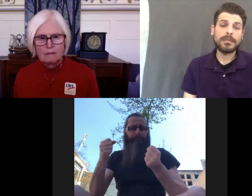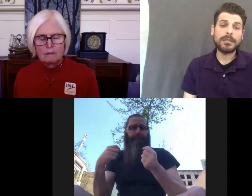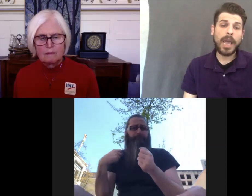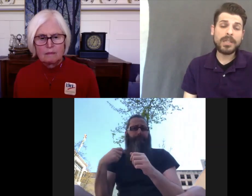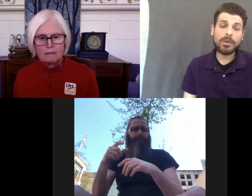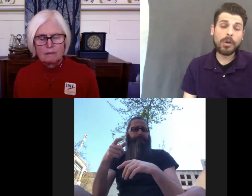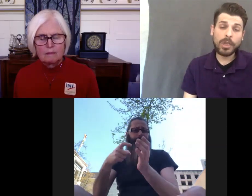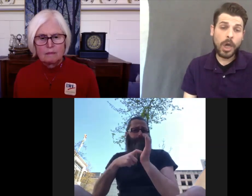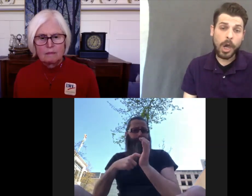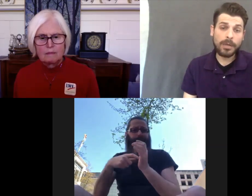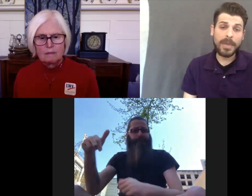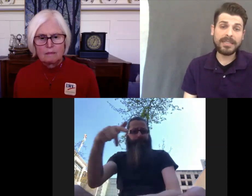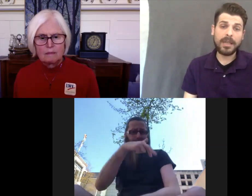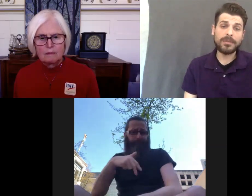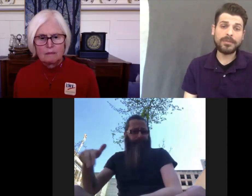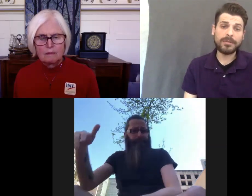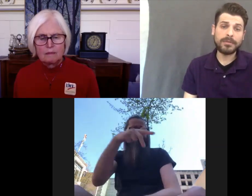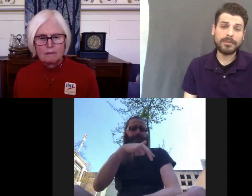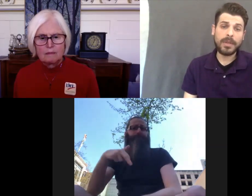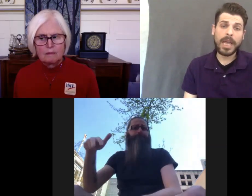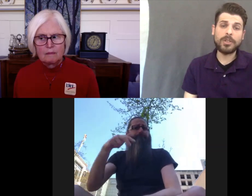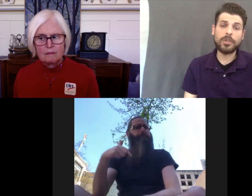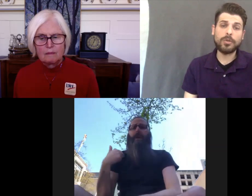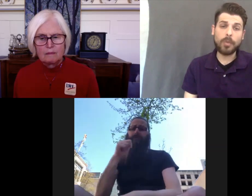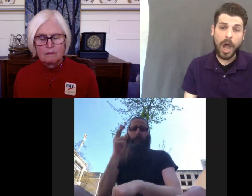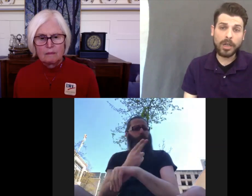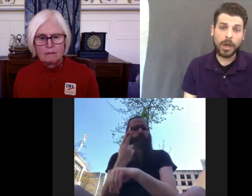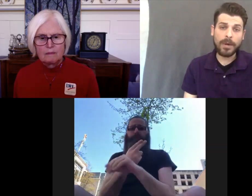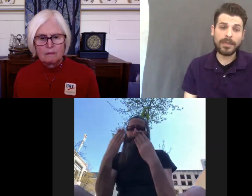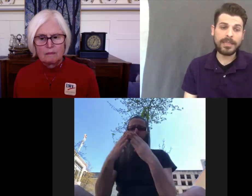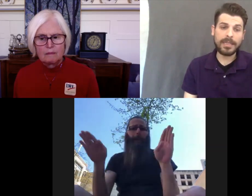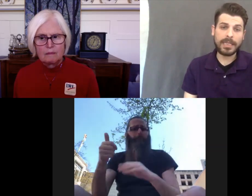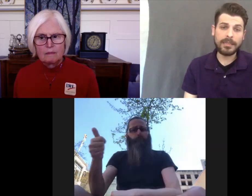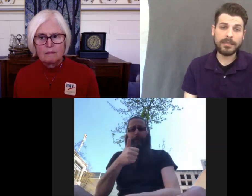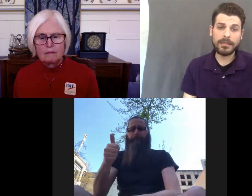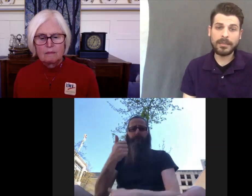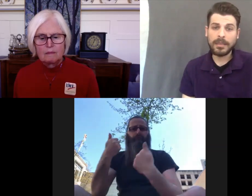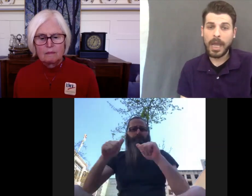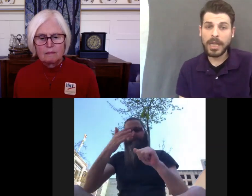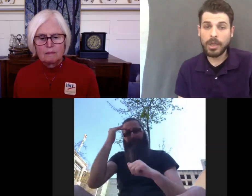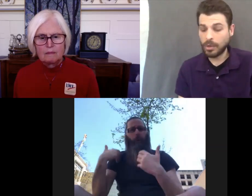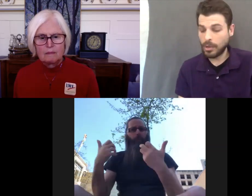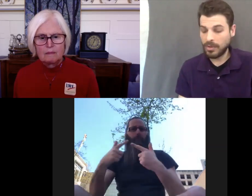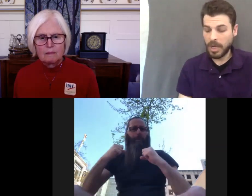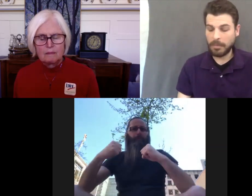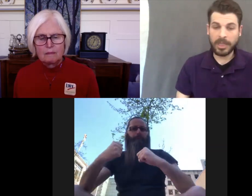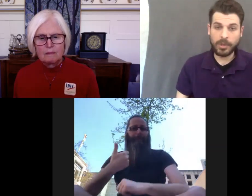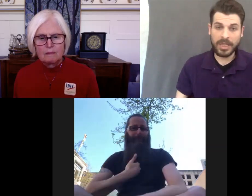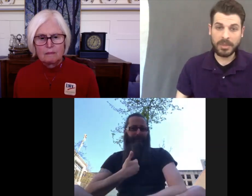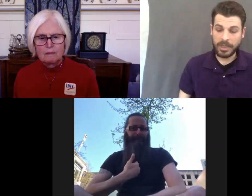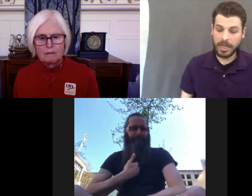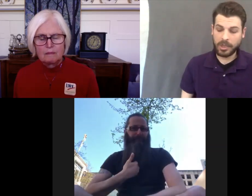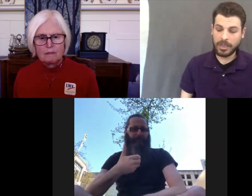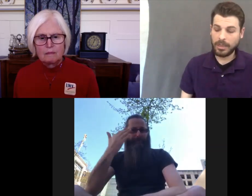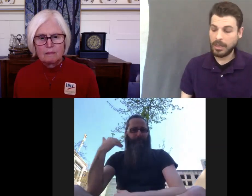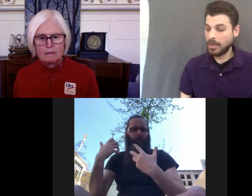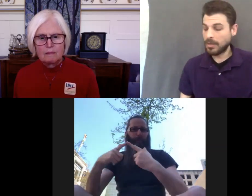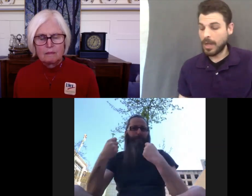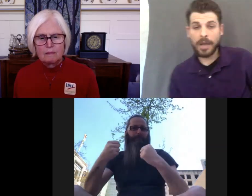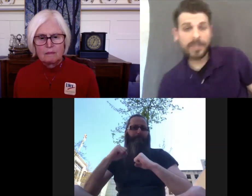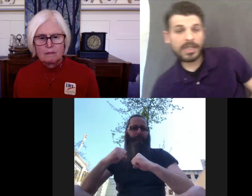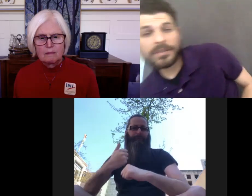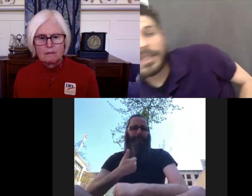I don't own a car myself. I do walk around the city. I don't use public transportation.